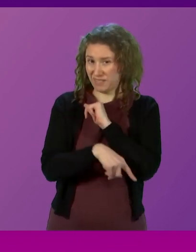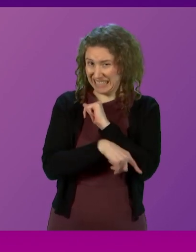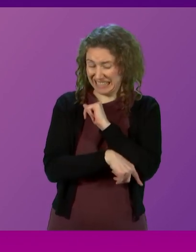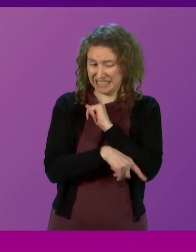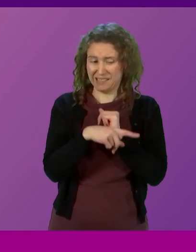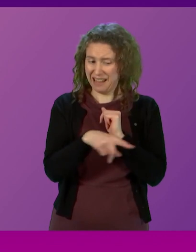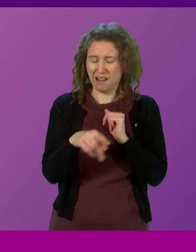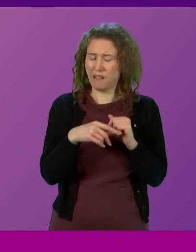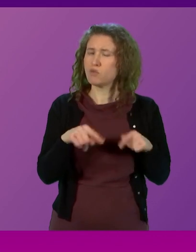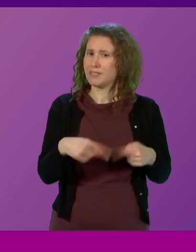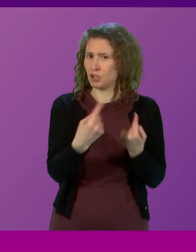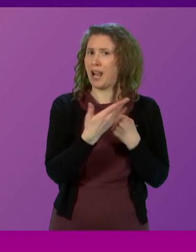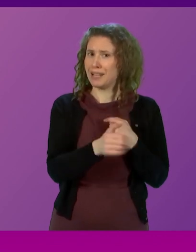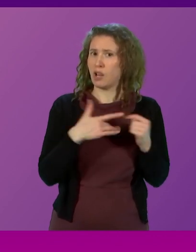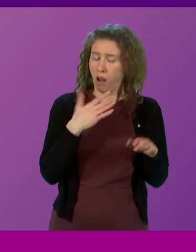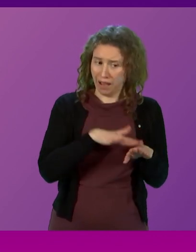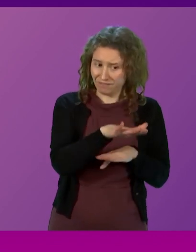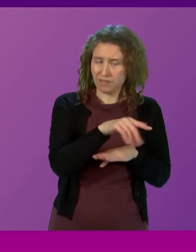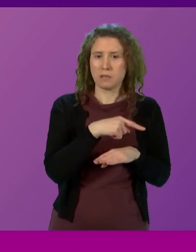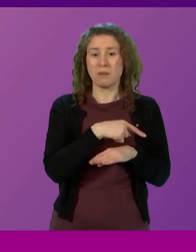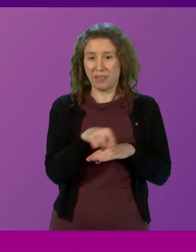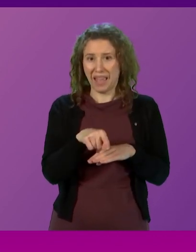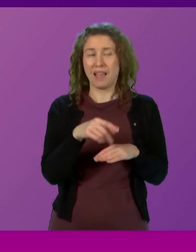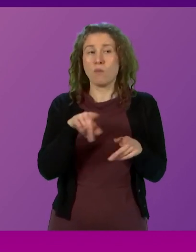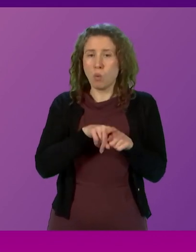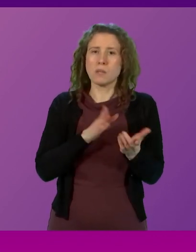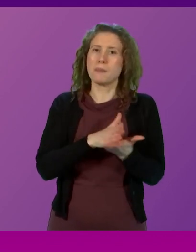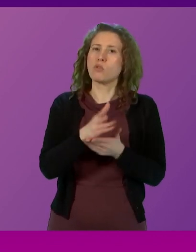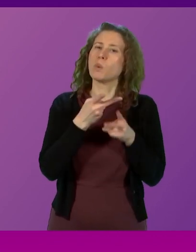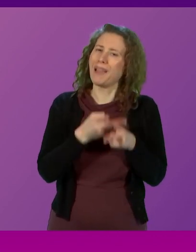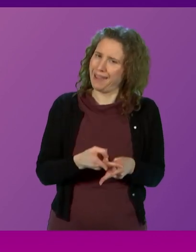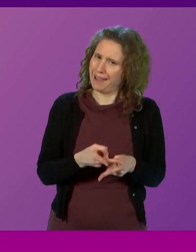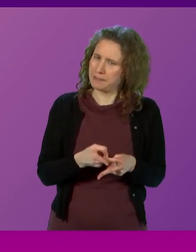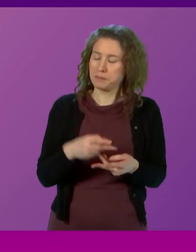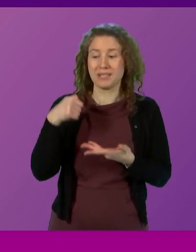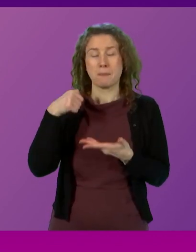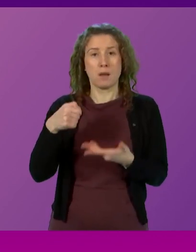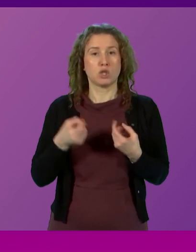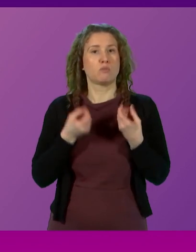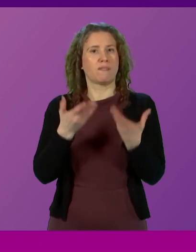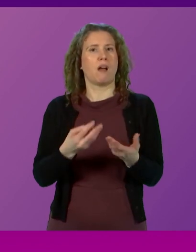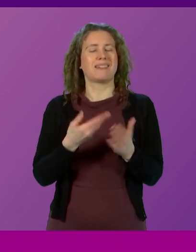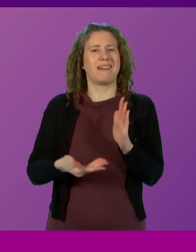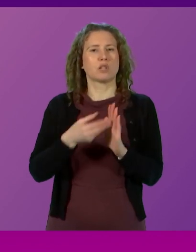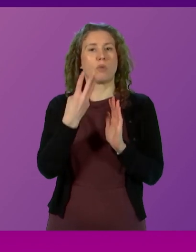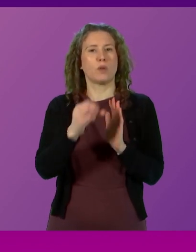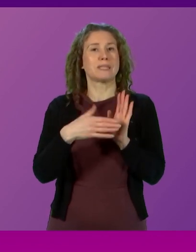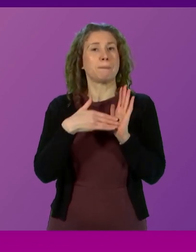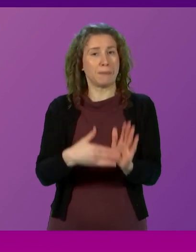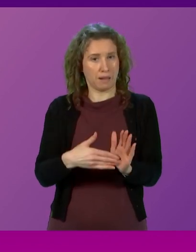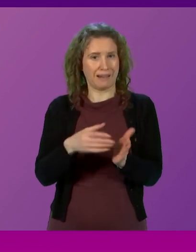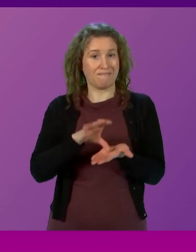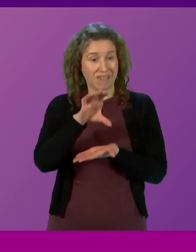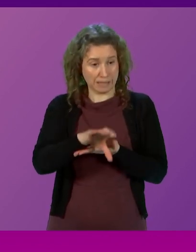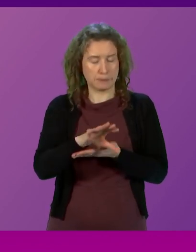face the greatest of challenge are those with experience of care. The Budget delivers a further £30 million investment to